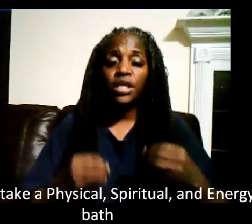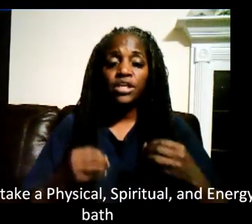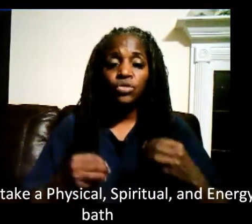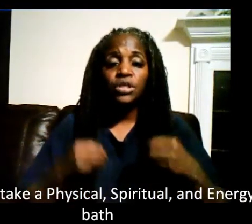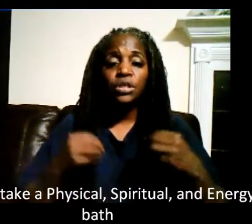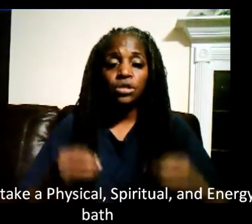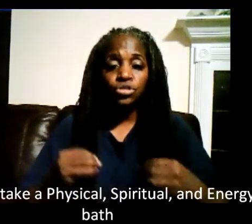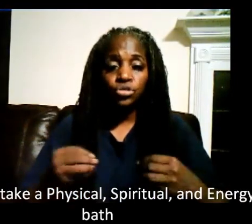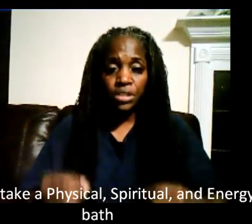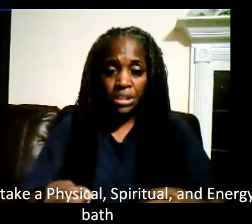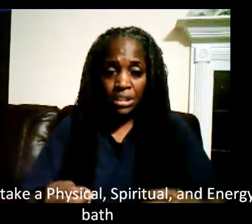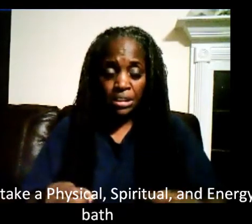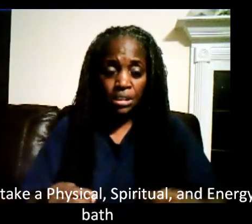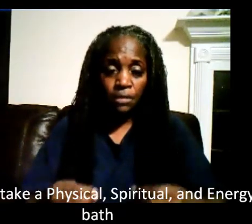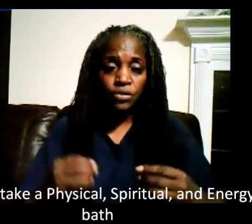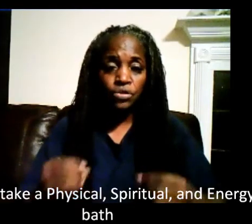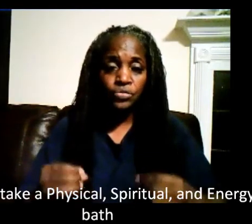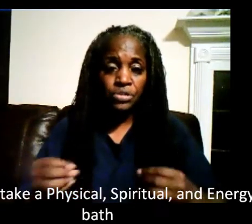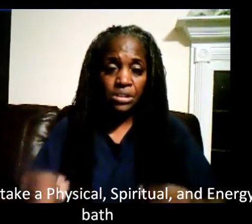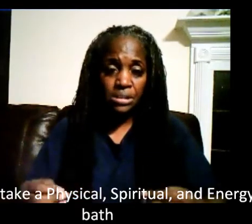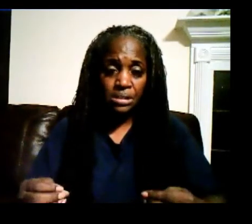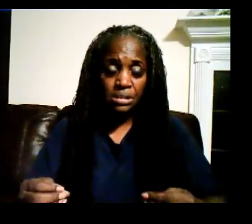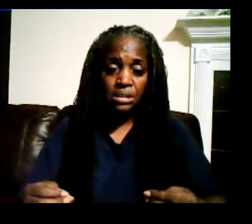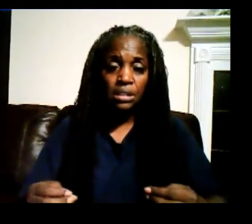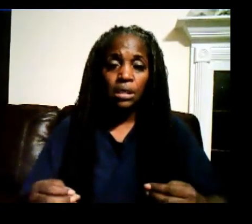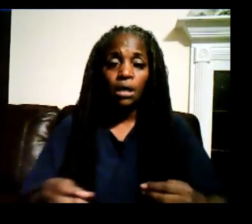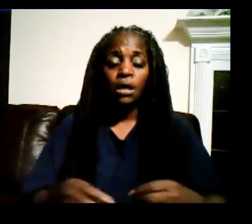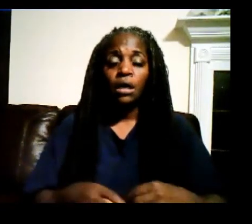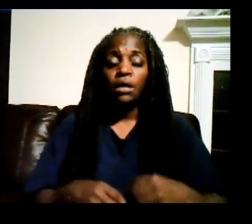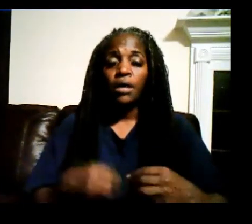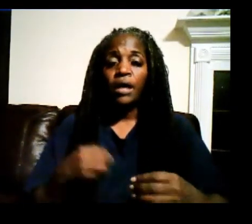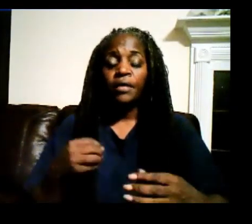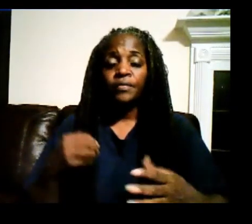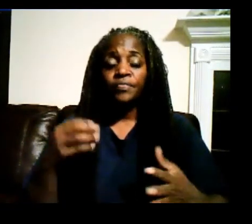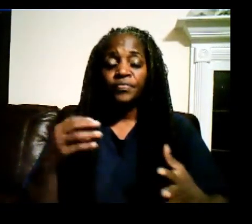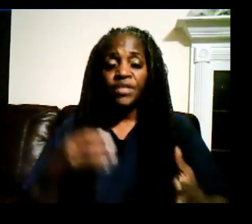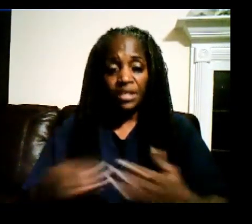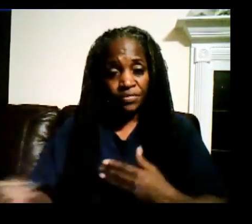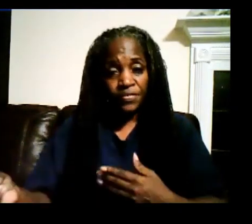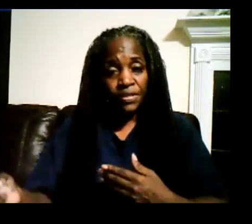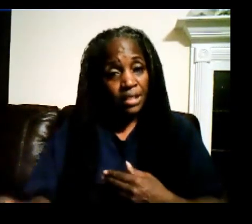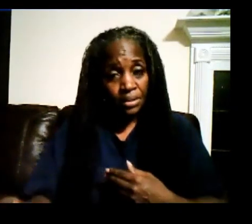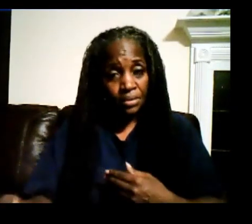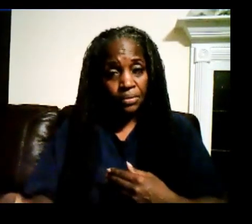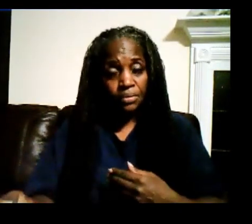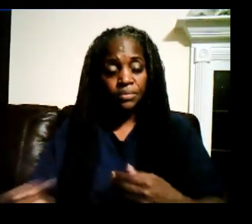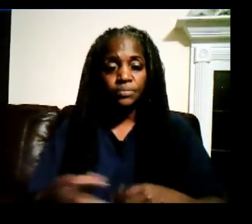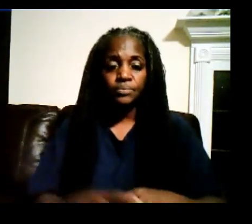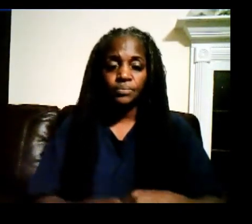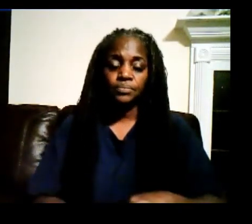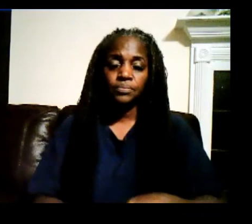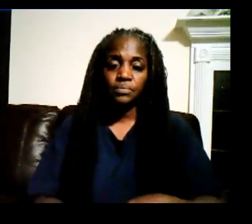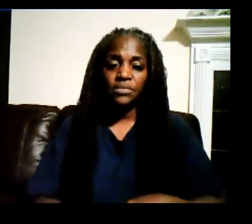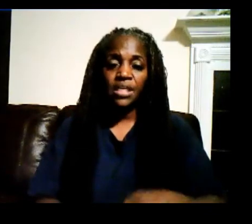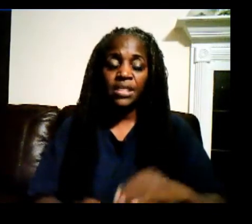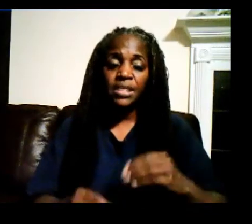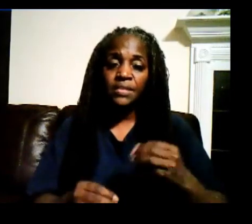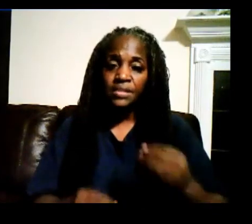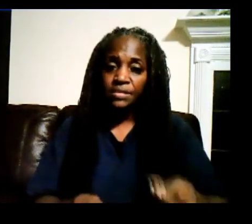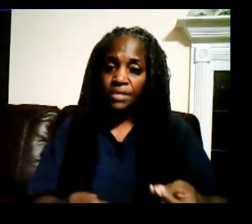that you can usher in the new season and the end of the year. And this is the